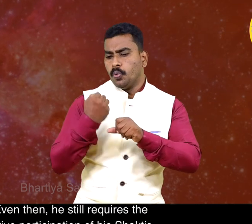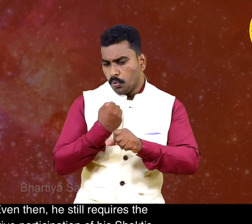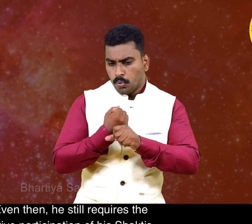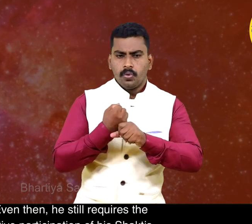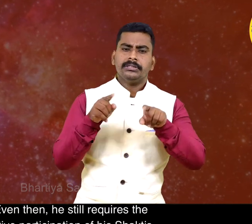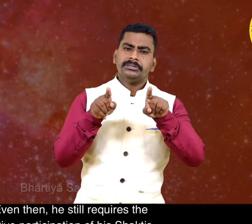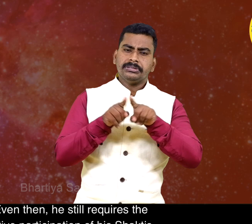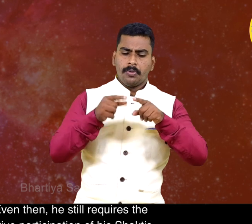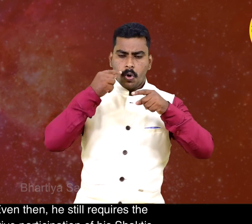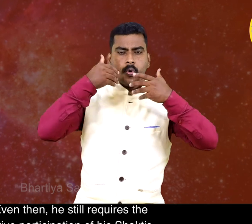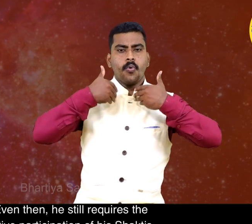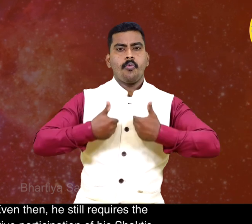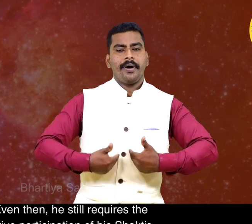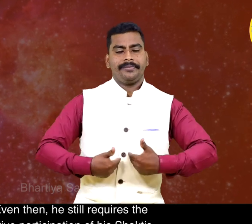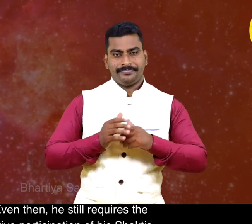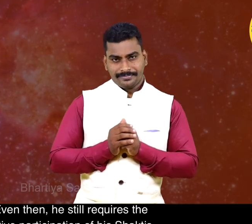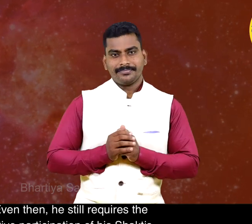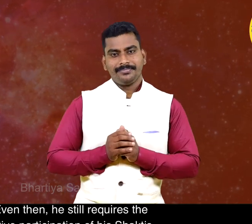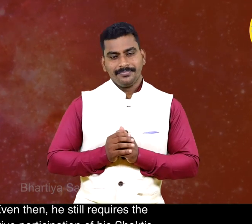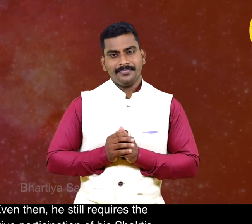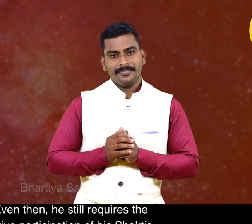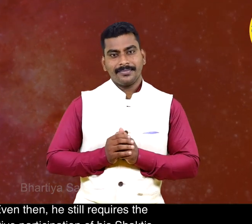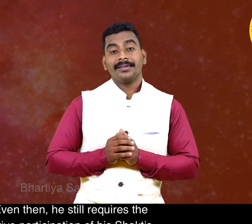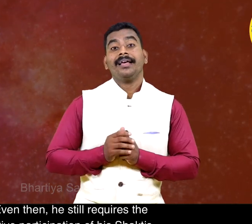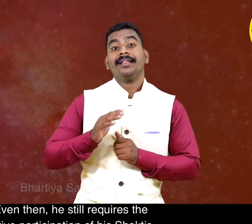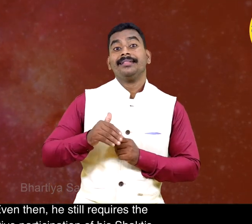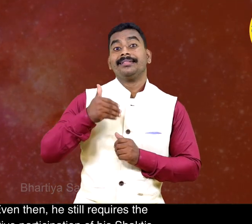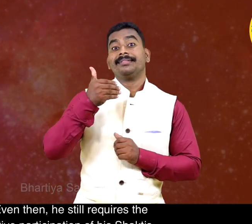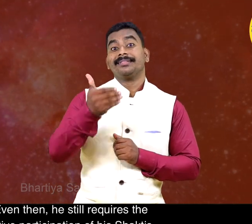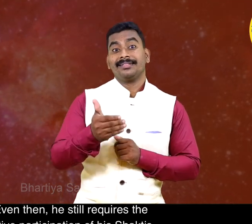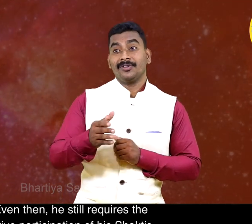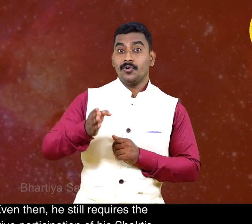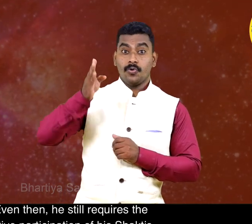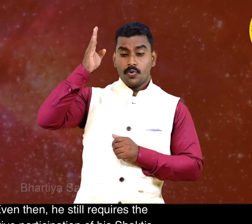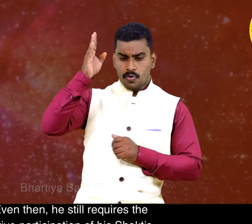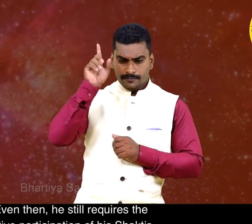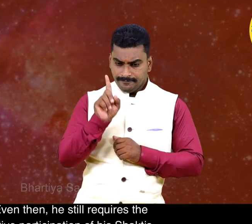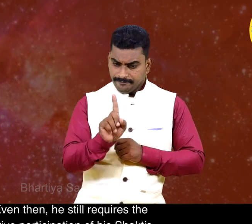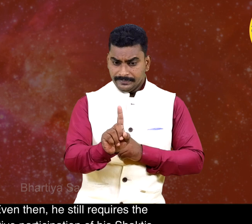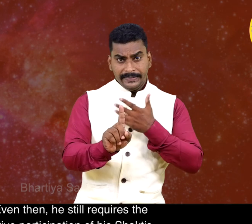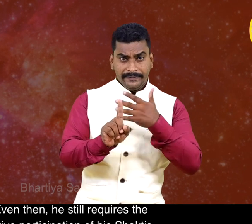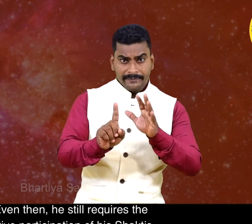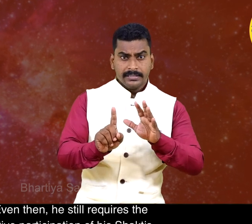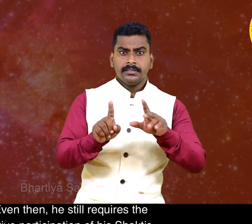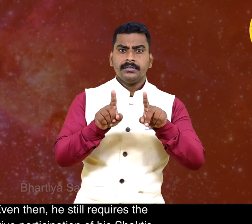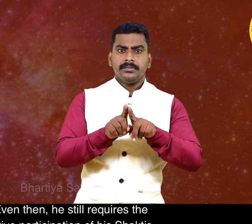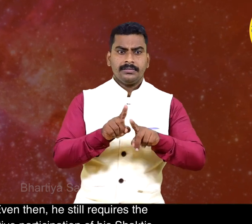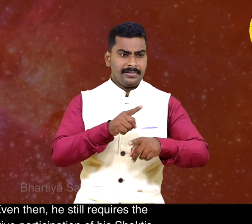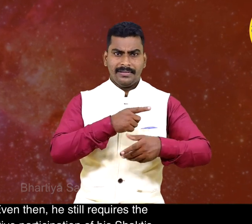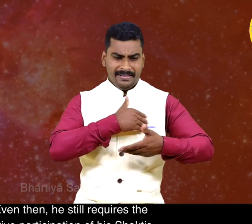Even then, he still requires the active participation of his Shaktis.